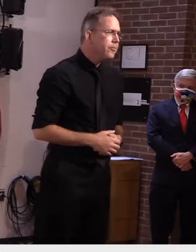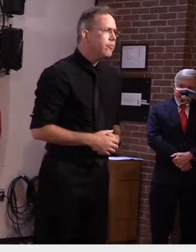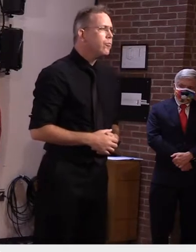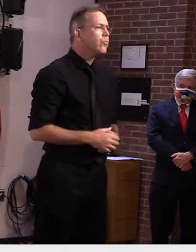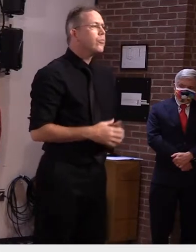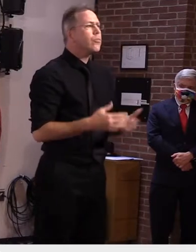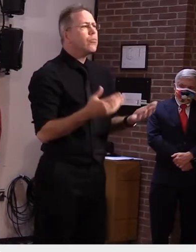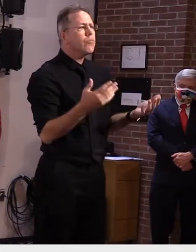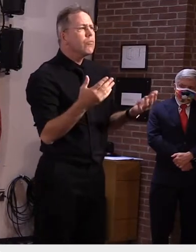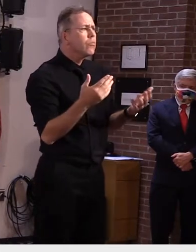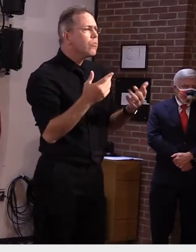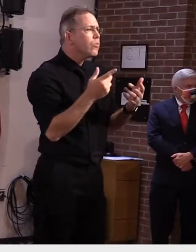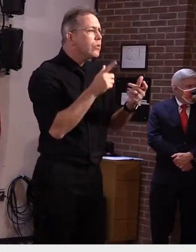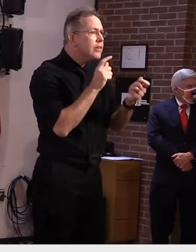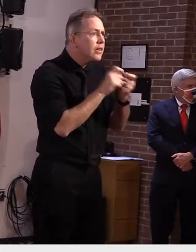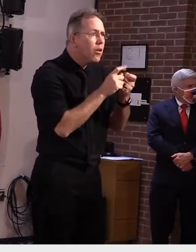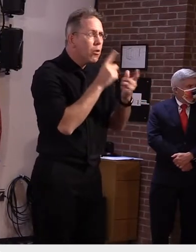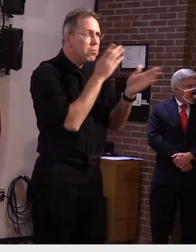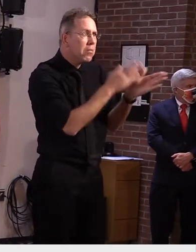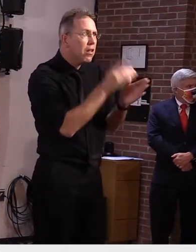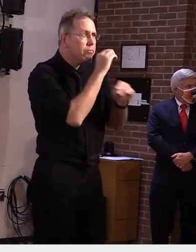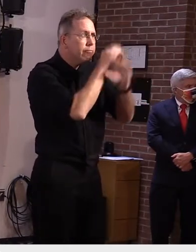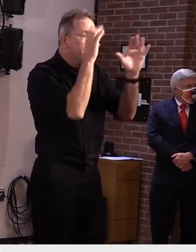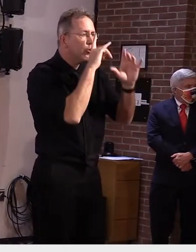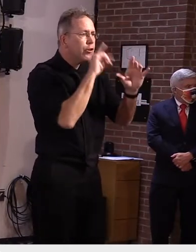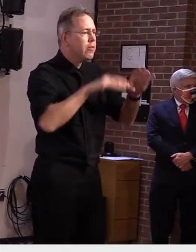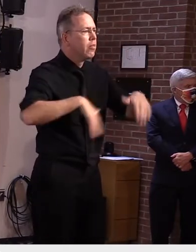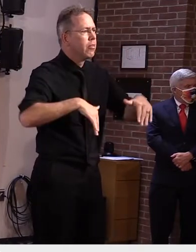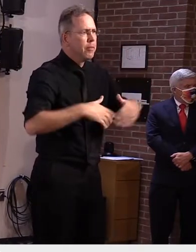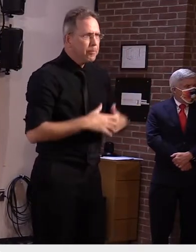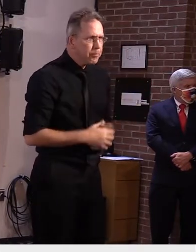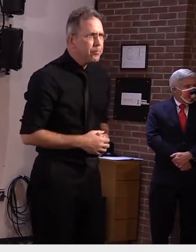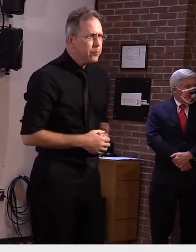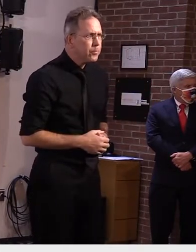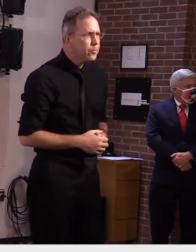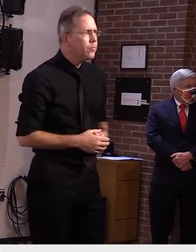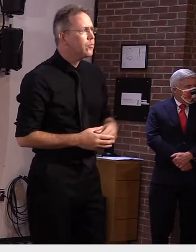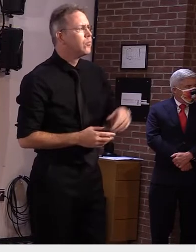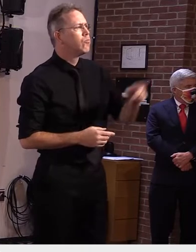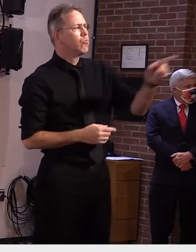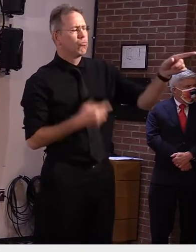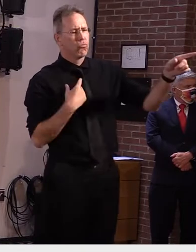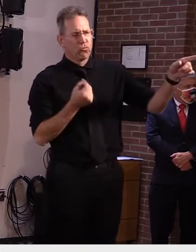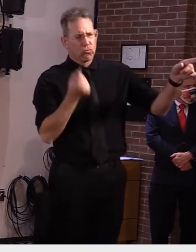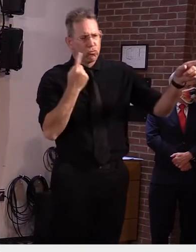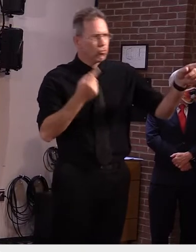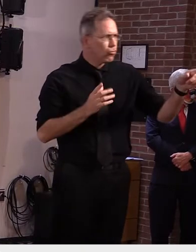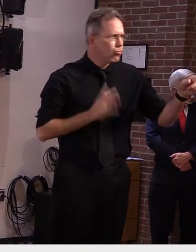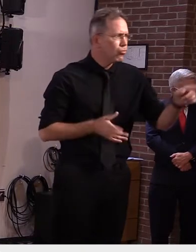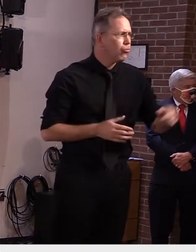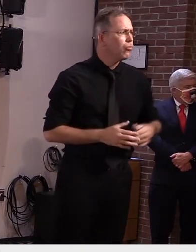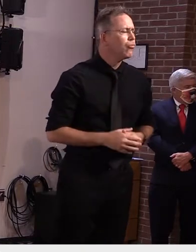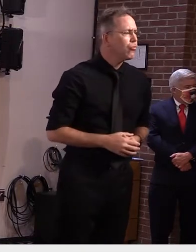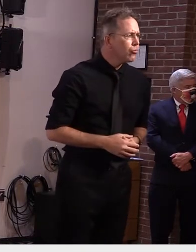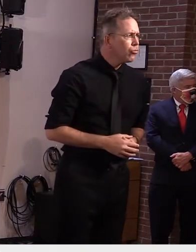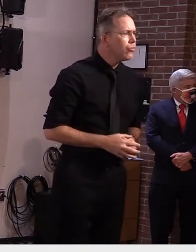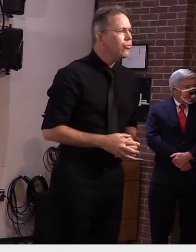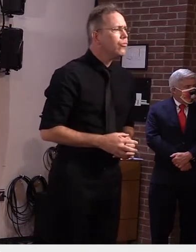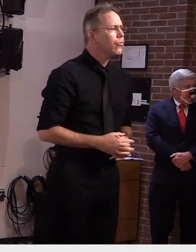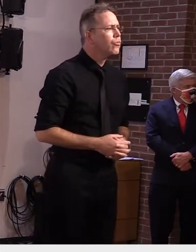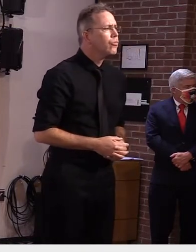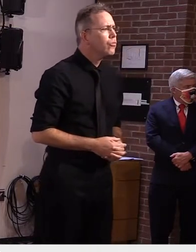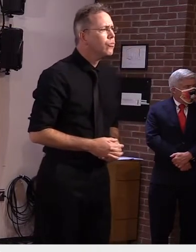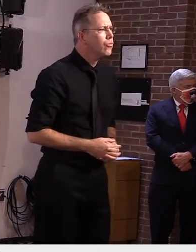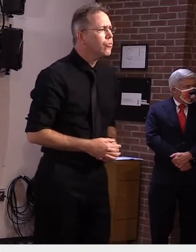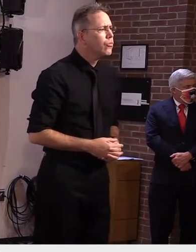means to us here in the state. Sure. Under consideration for those decisions that you're pondering right now, would that affect players in the state, the ability